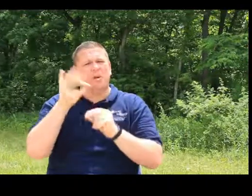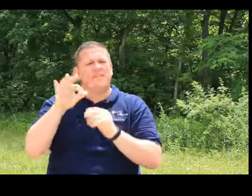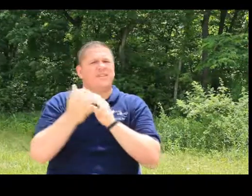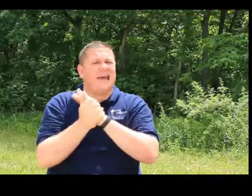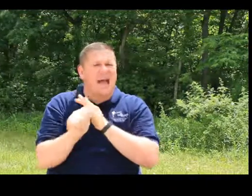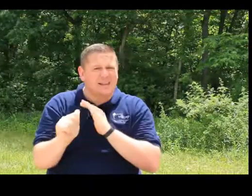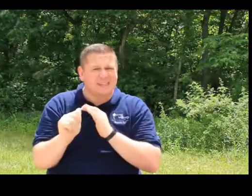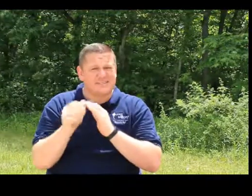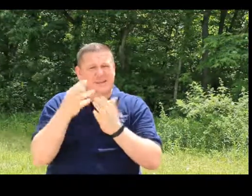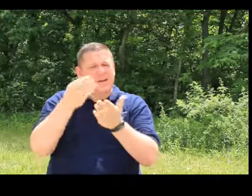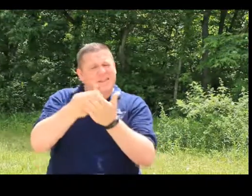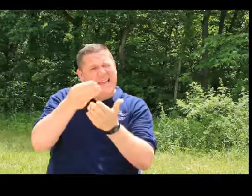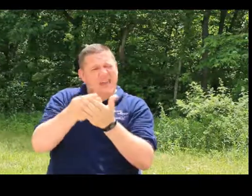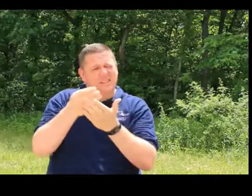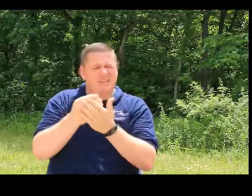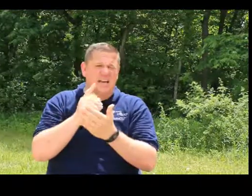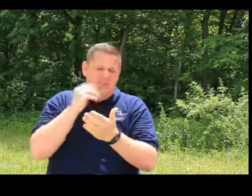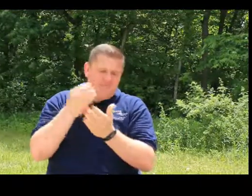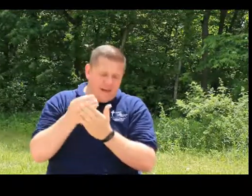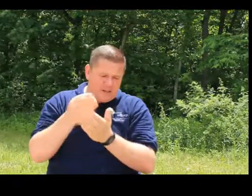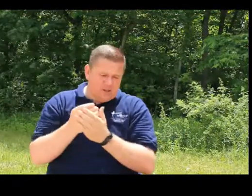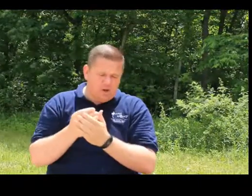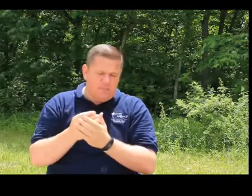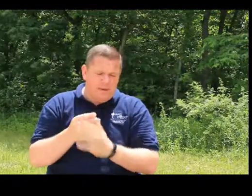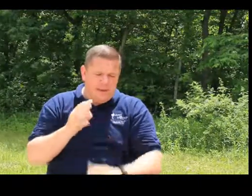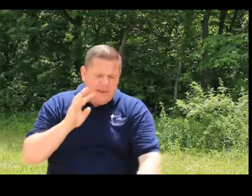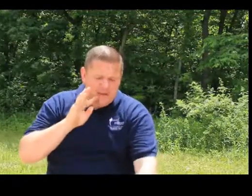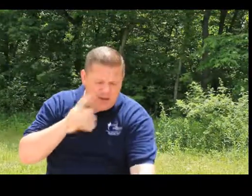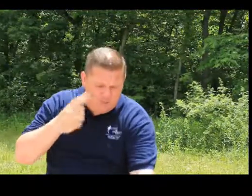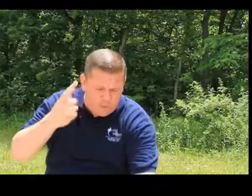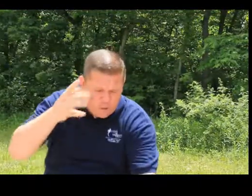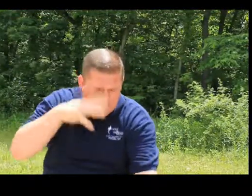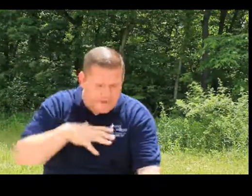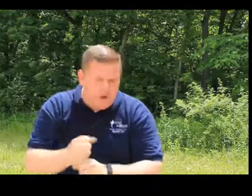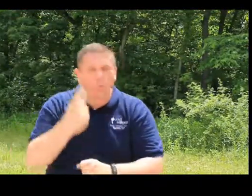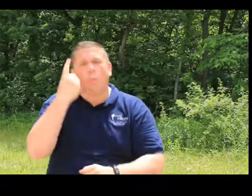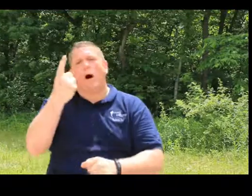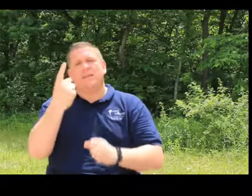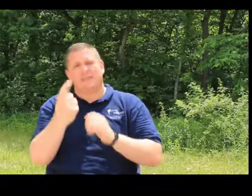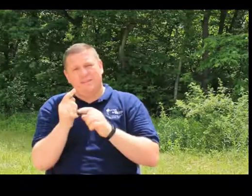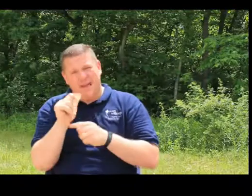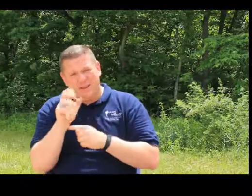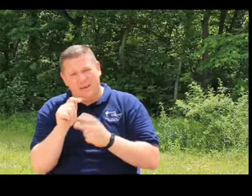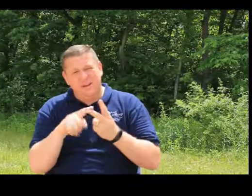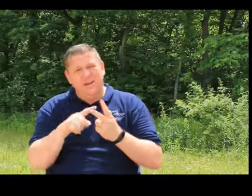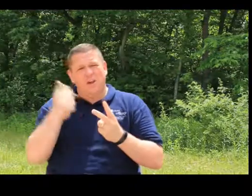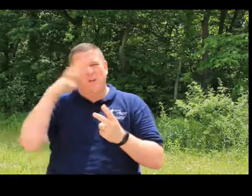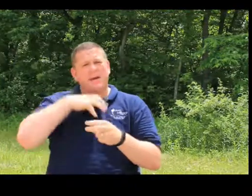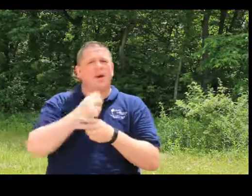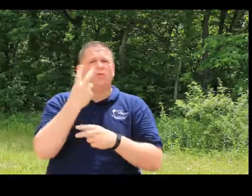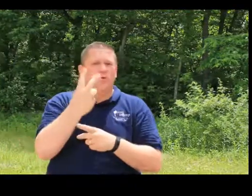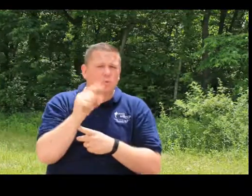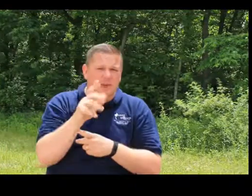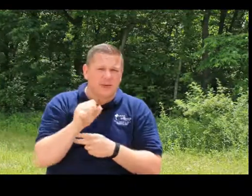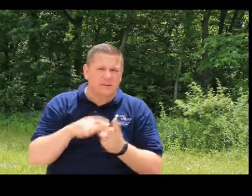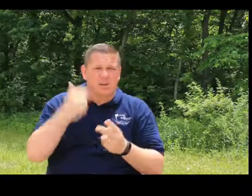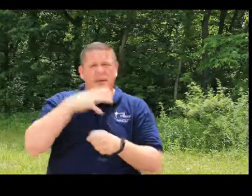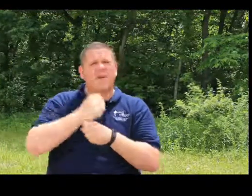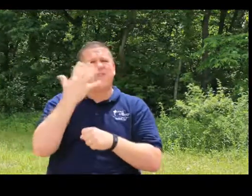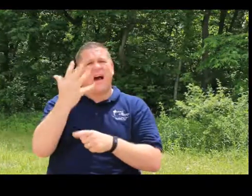of the talents. Talents. It's actually a financial term. He talks about how one man got one talent. Another man got two talents. Another man got five